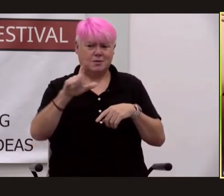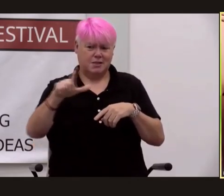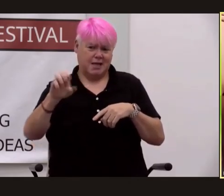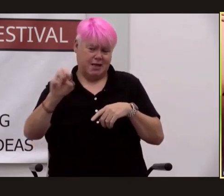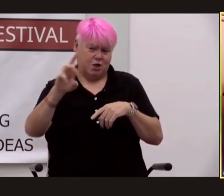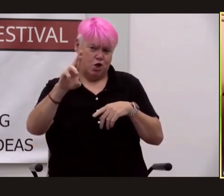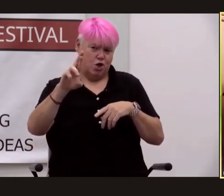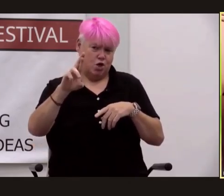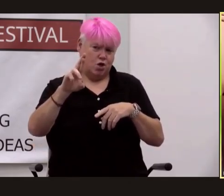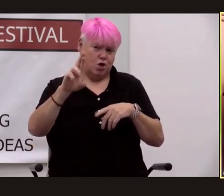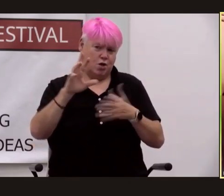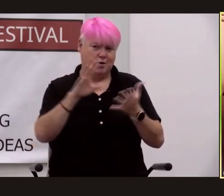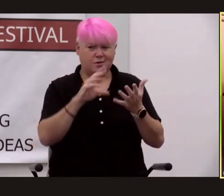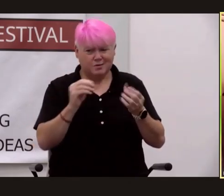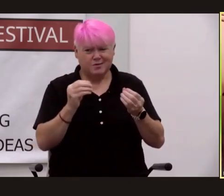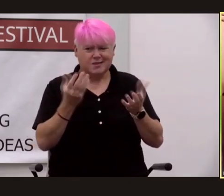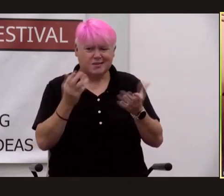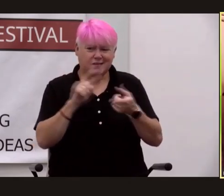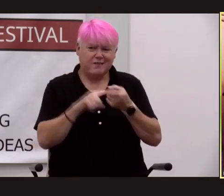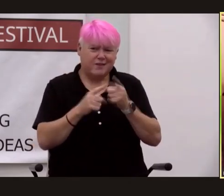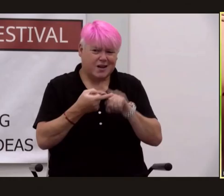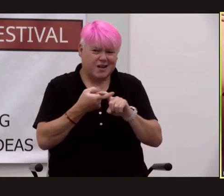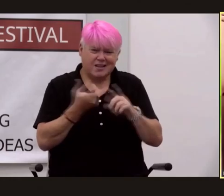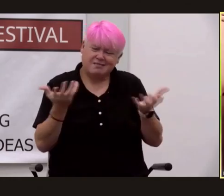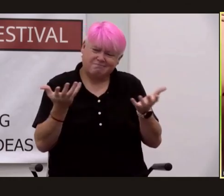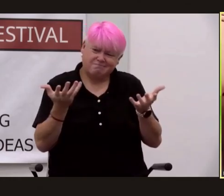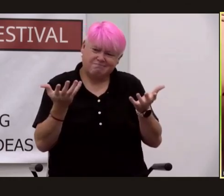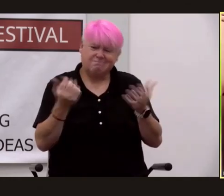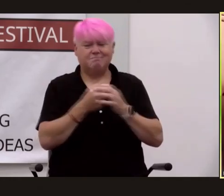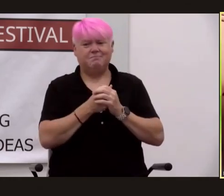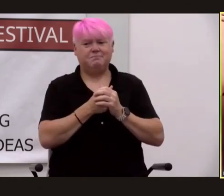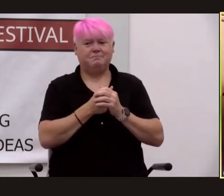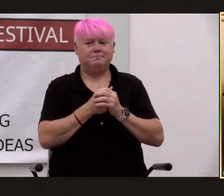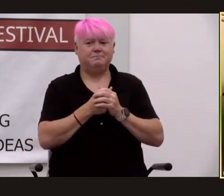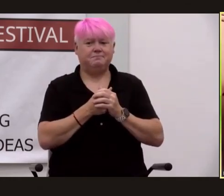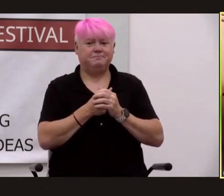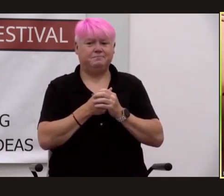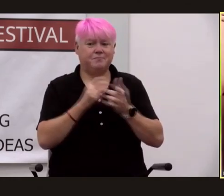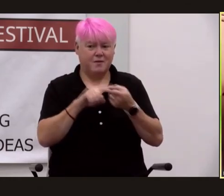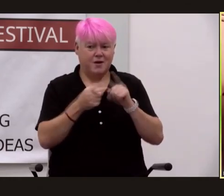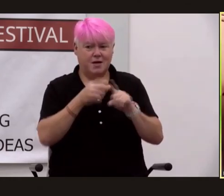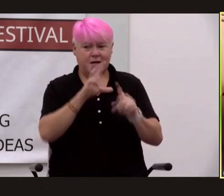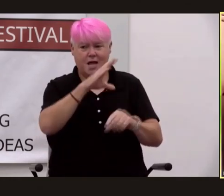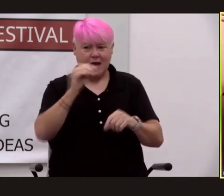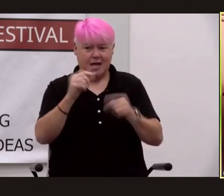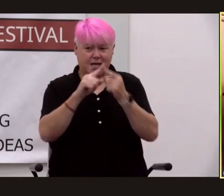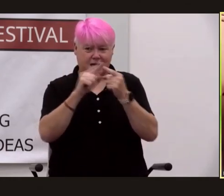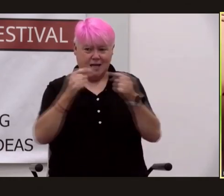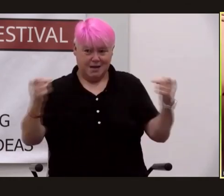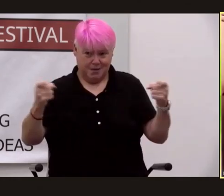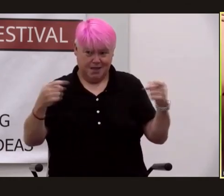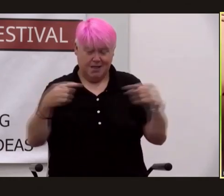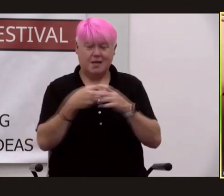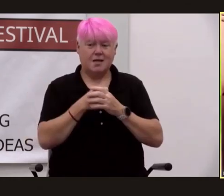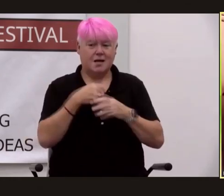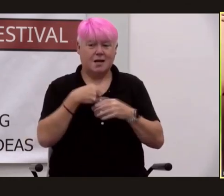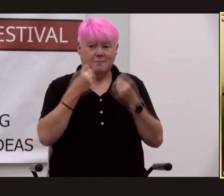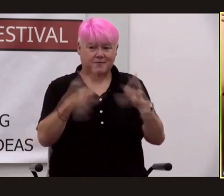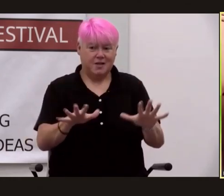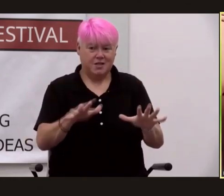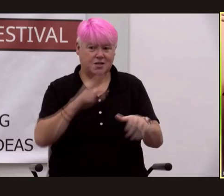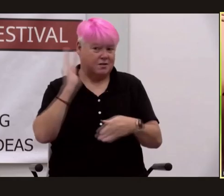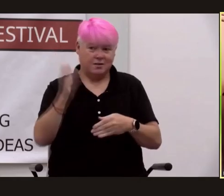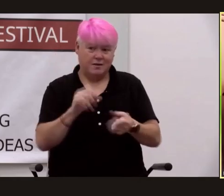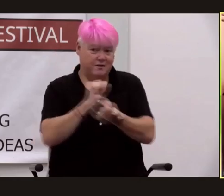bet noire kind of frenemy we would say today uh friend and enemy and said i'm done i will never work on